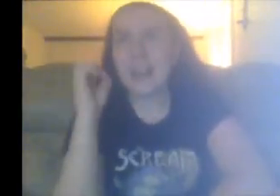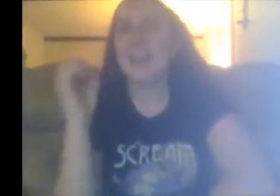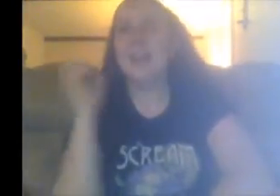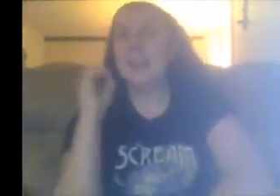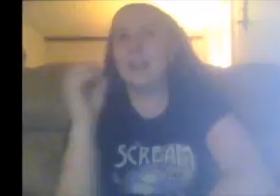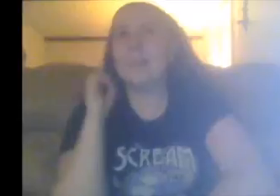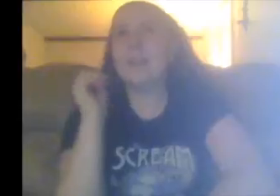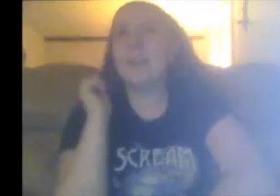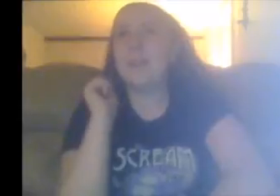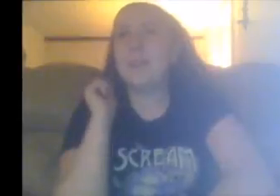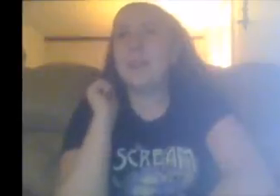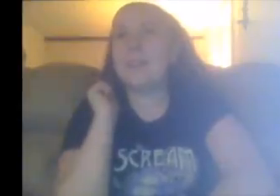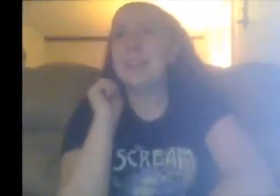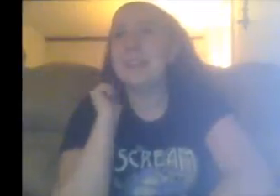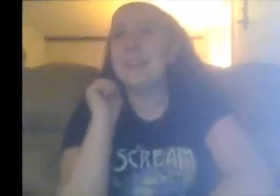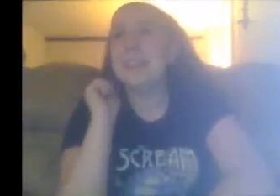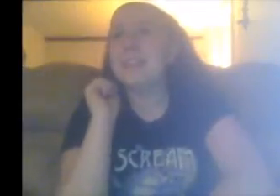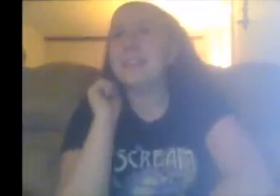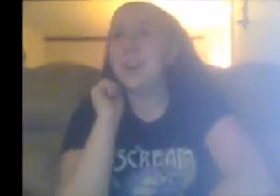Come on, if you can make a tag to Kalisto.